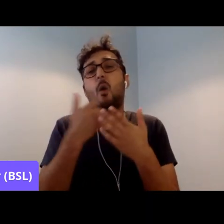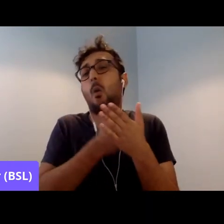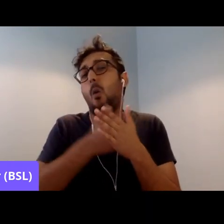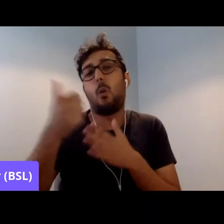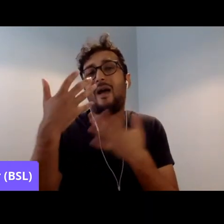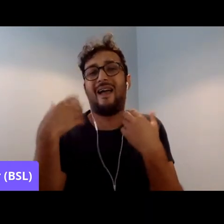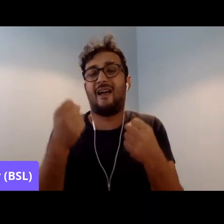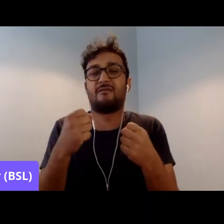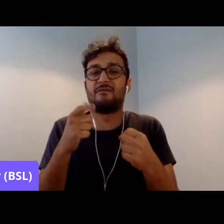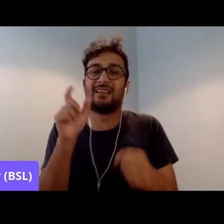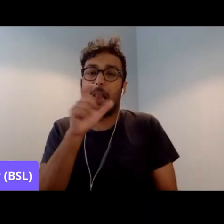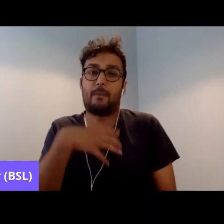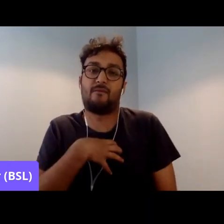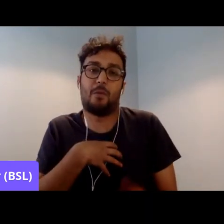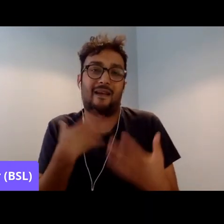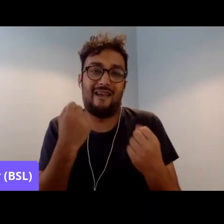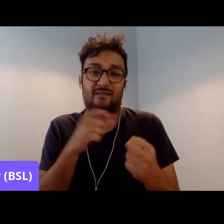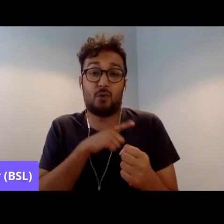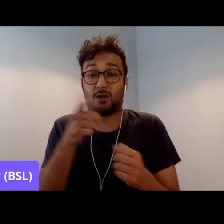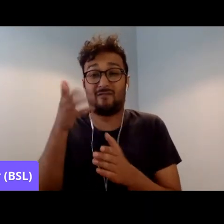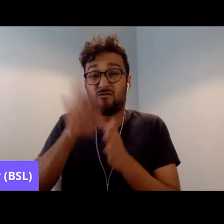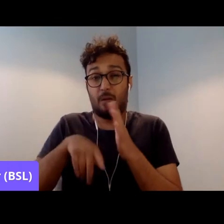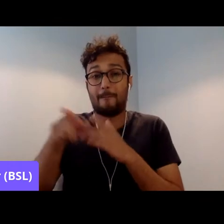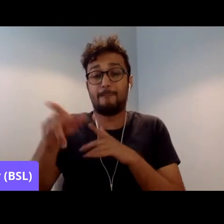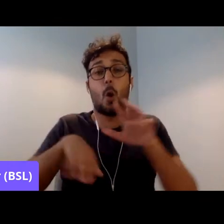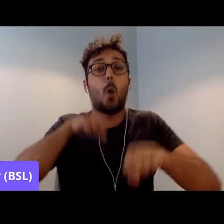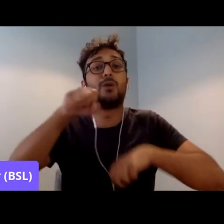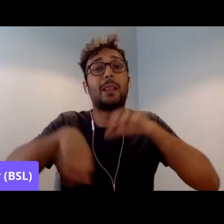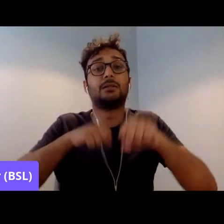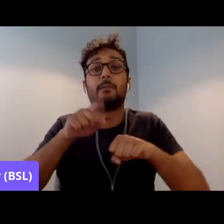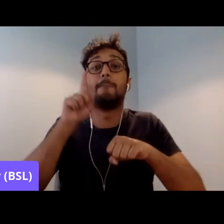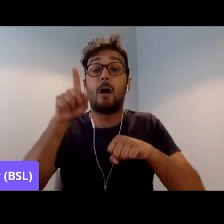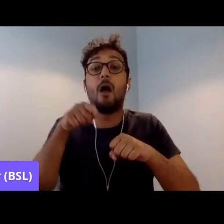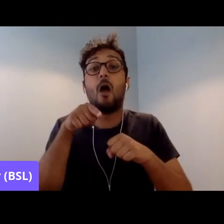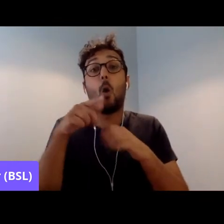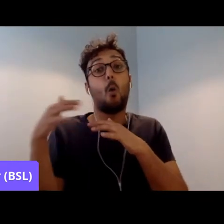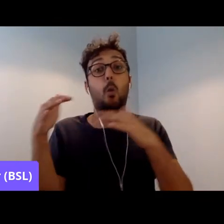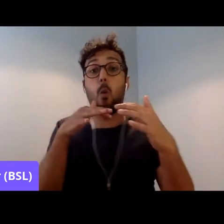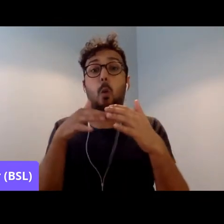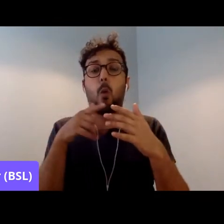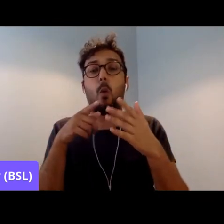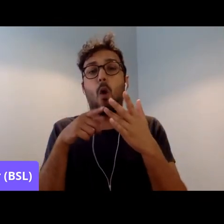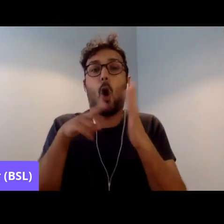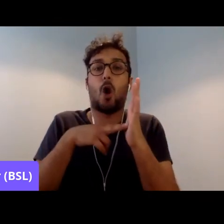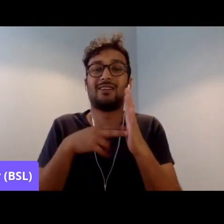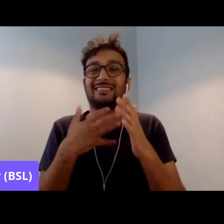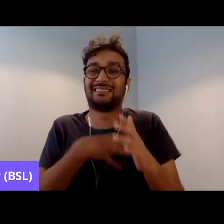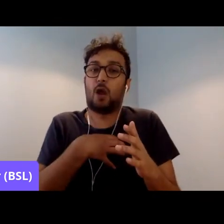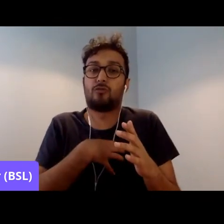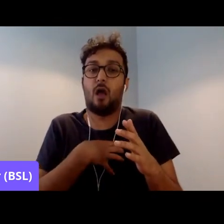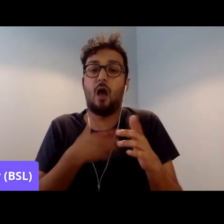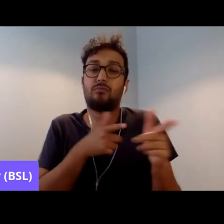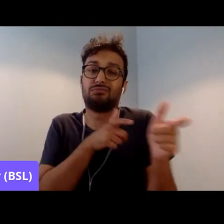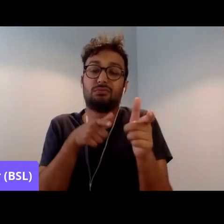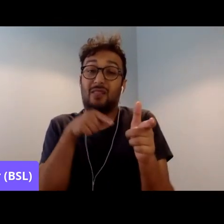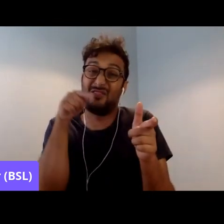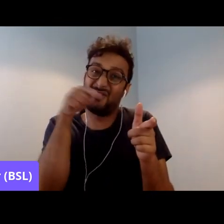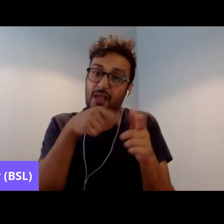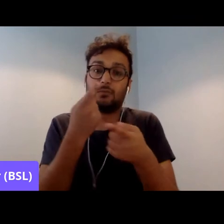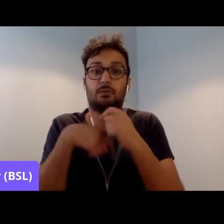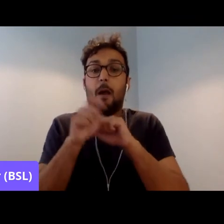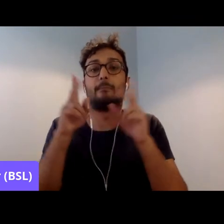but the war on terror institutionalized it. And so we have a situation where there is massive surveillance,